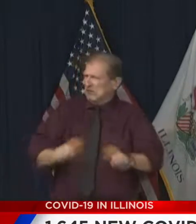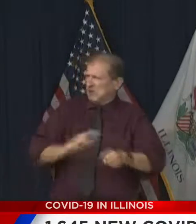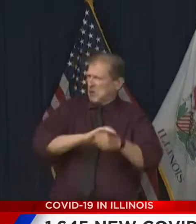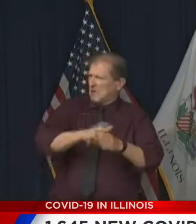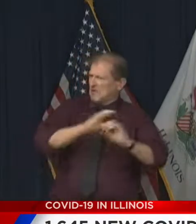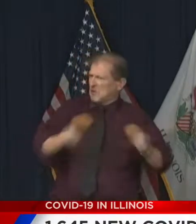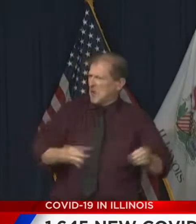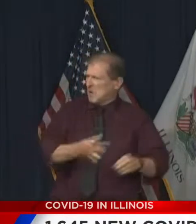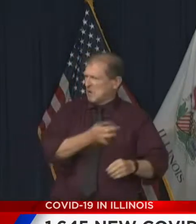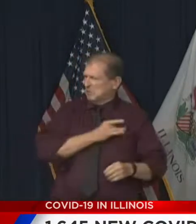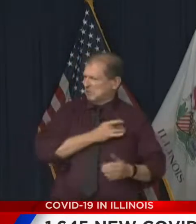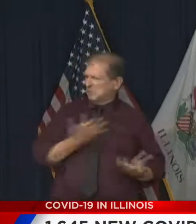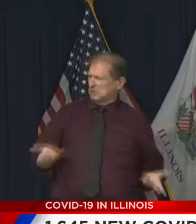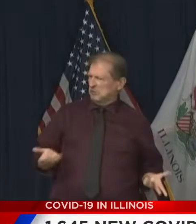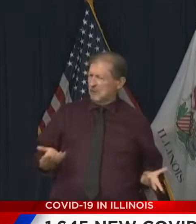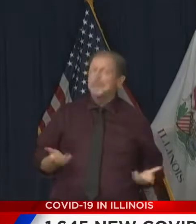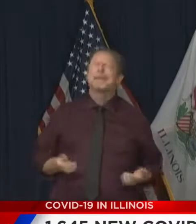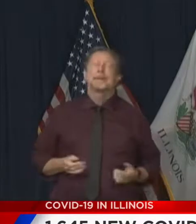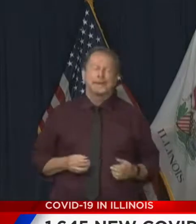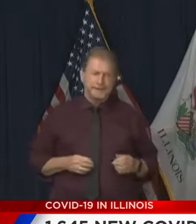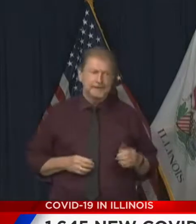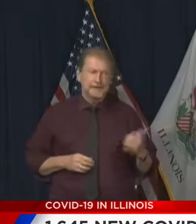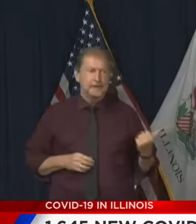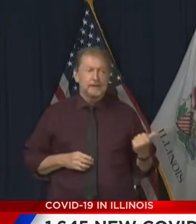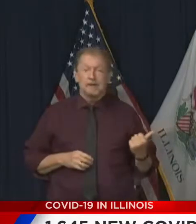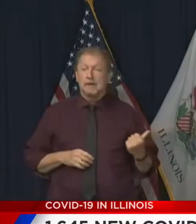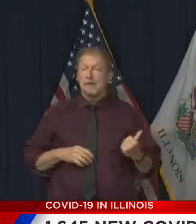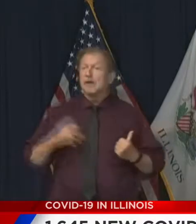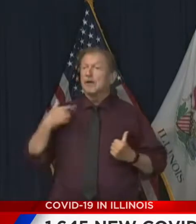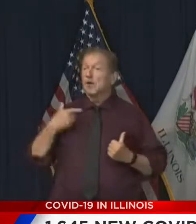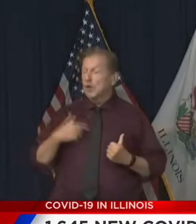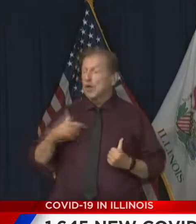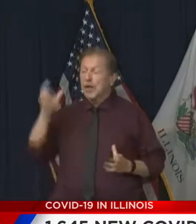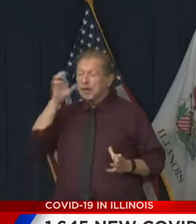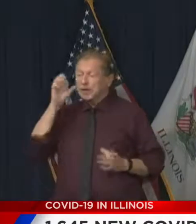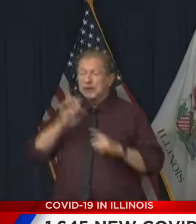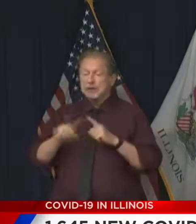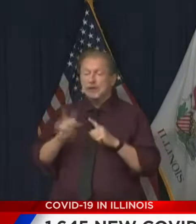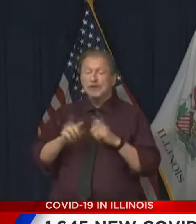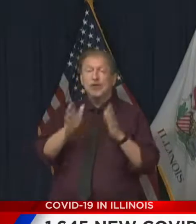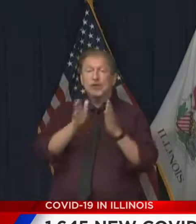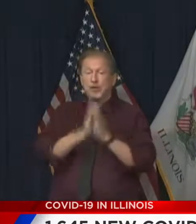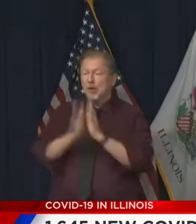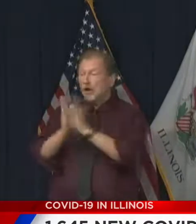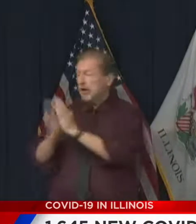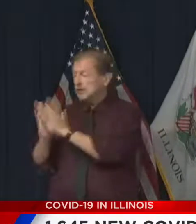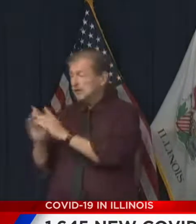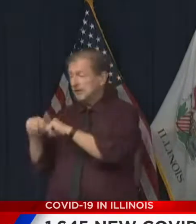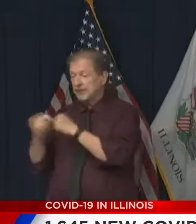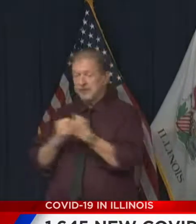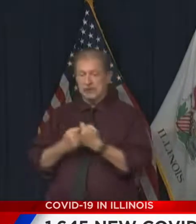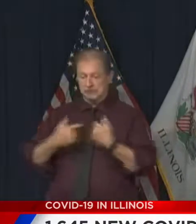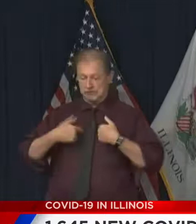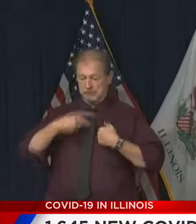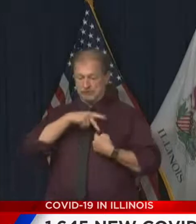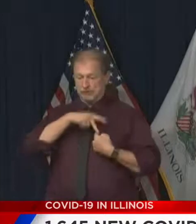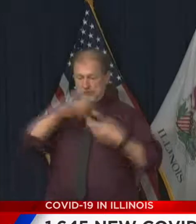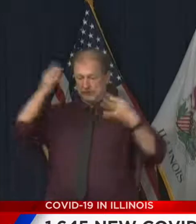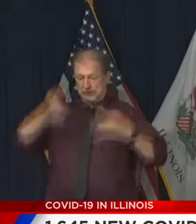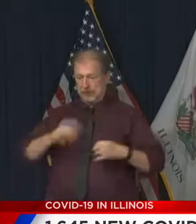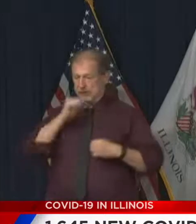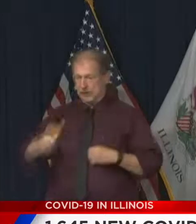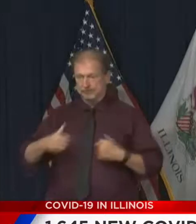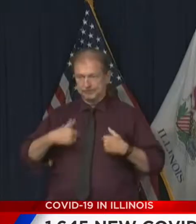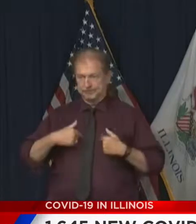Let me be clear. We take all requests seriously like that. These are things that I don't make personal decisions about because I'm not a